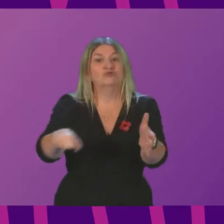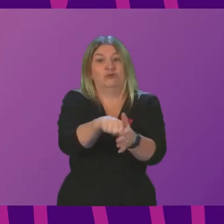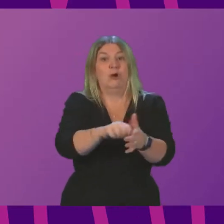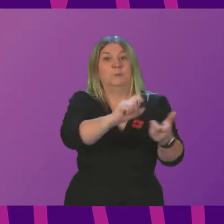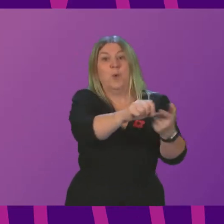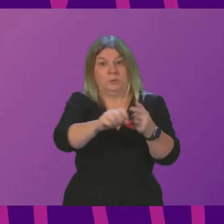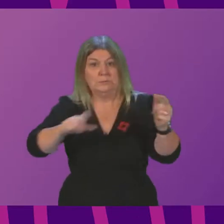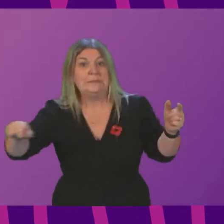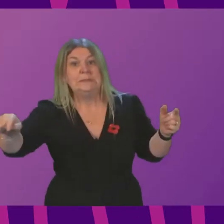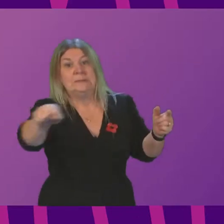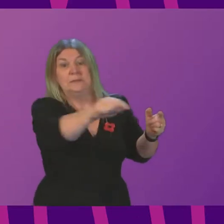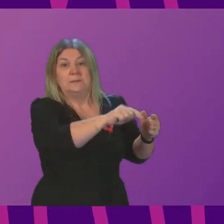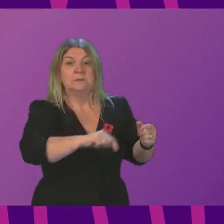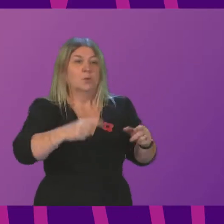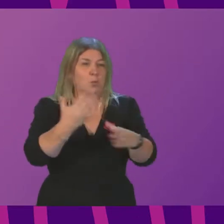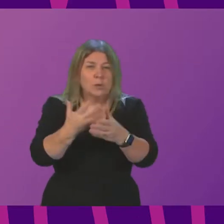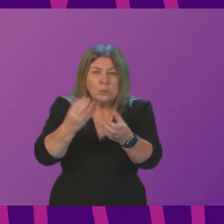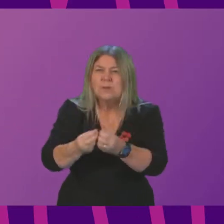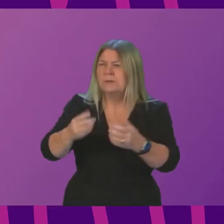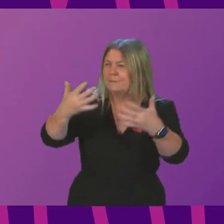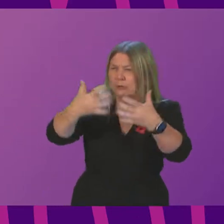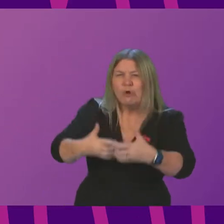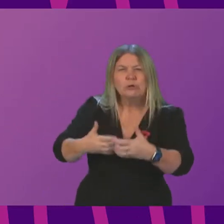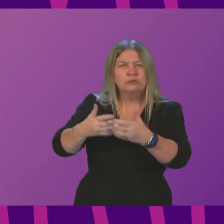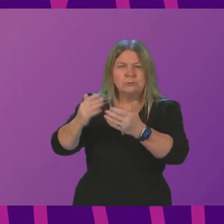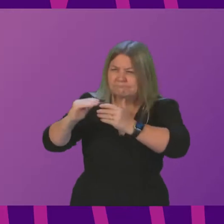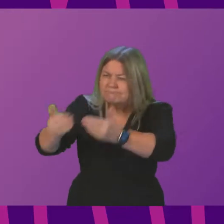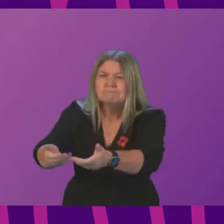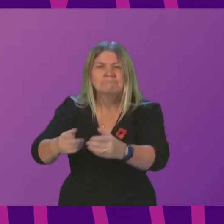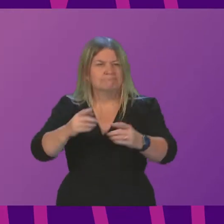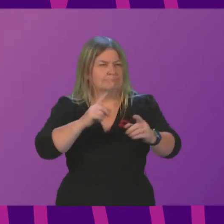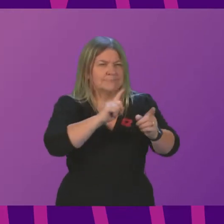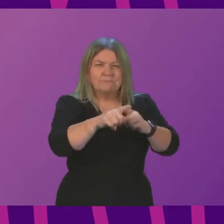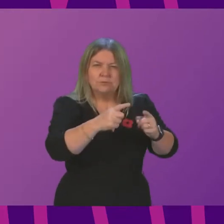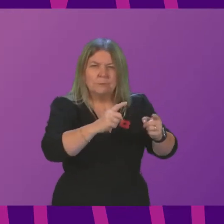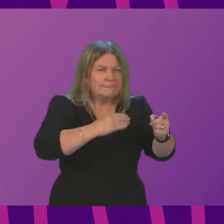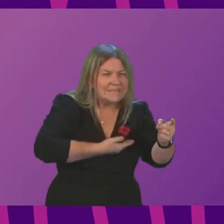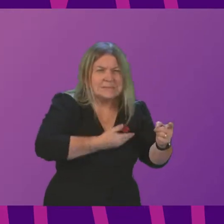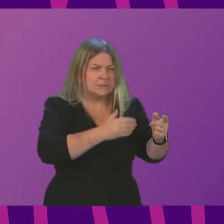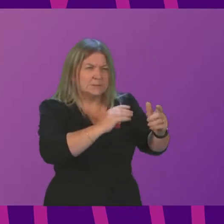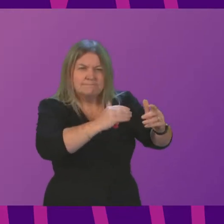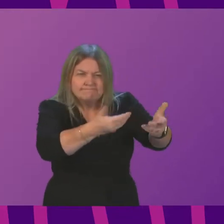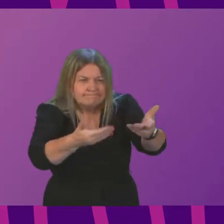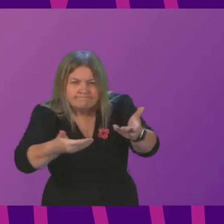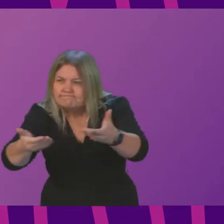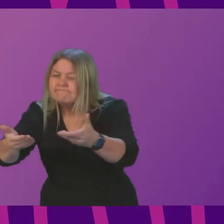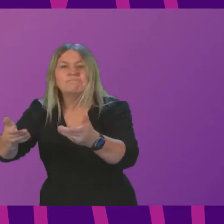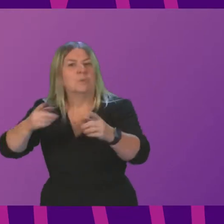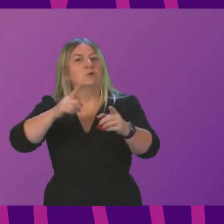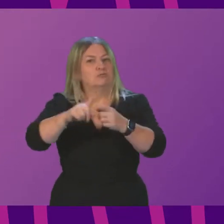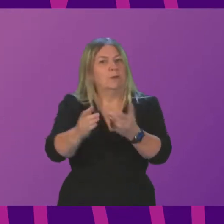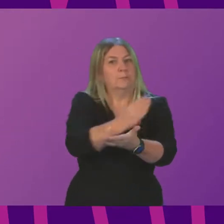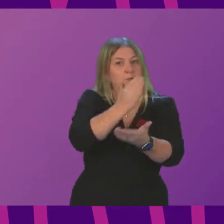with industry, local authorities and technology suppliers to expand the network and, through a partnership approach, create opportunities for Scottish business,